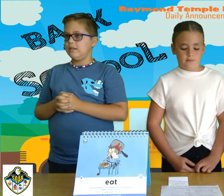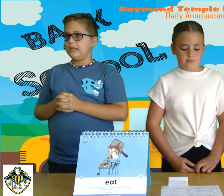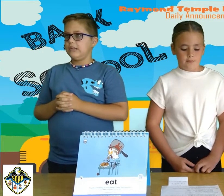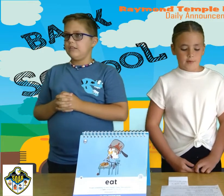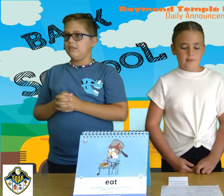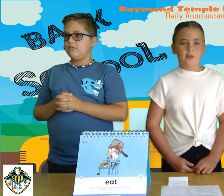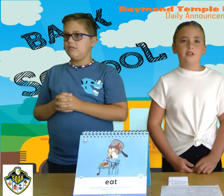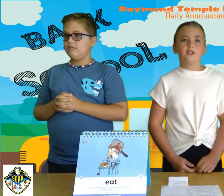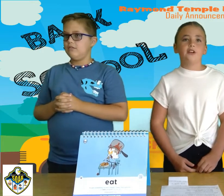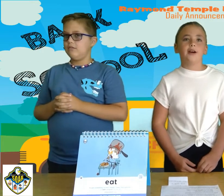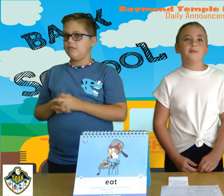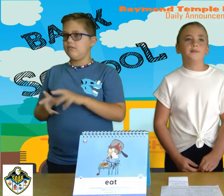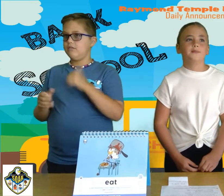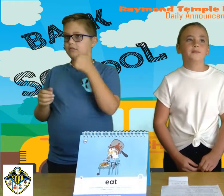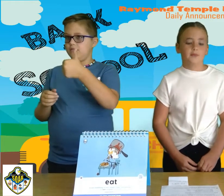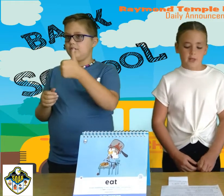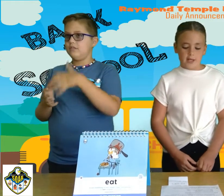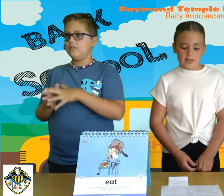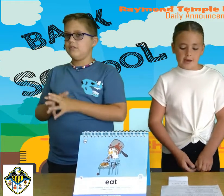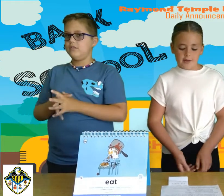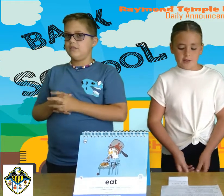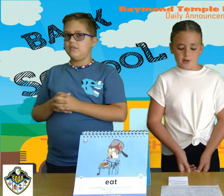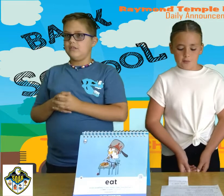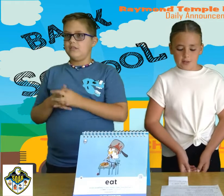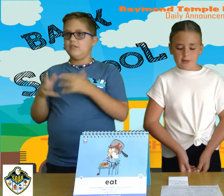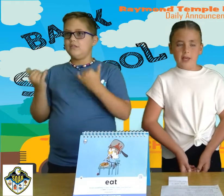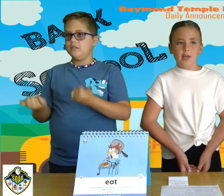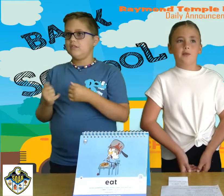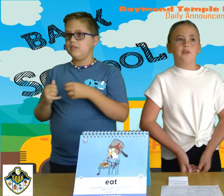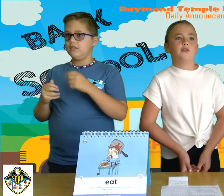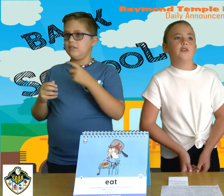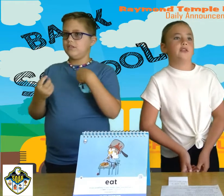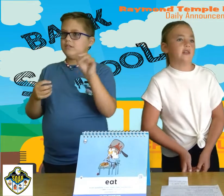Good job. Now here's PTA with a few announcements.